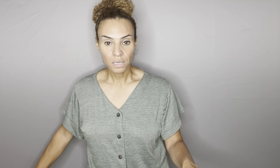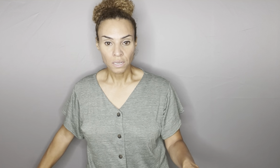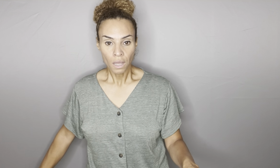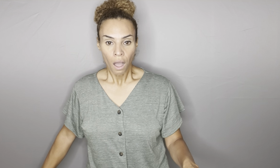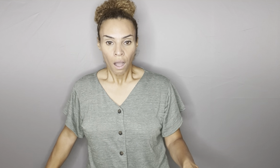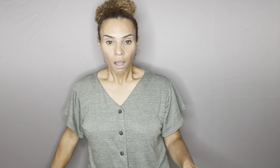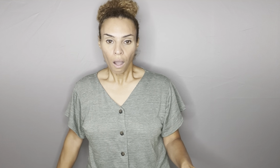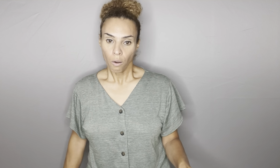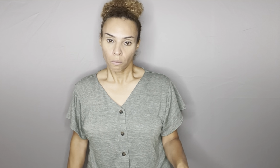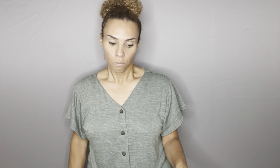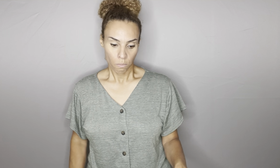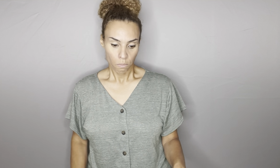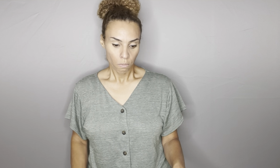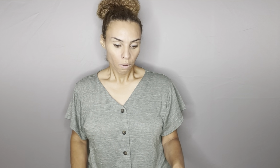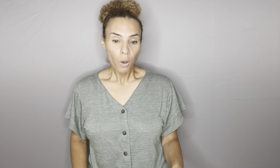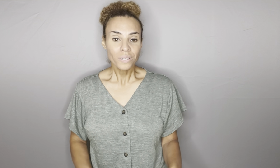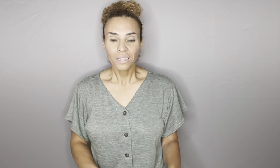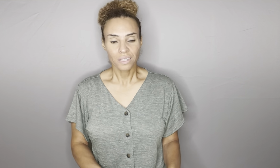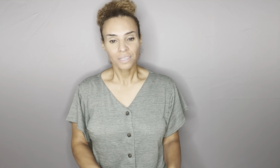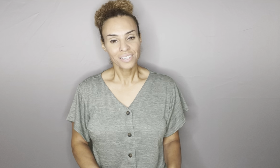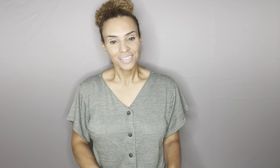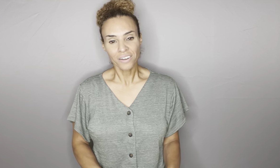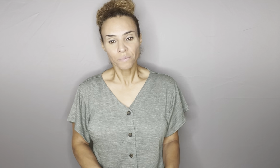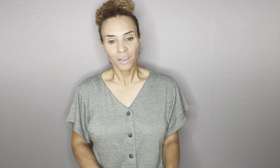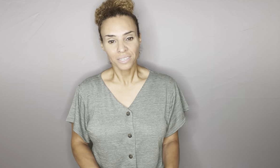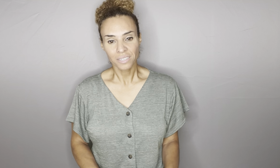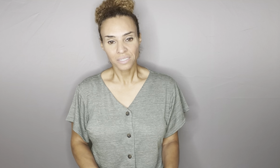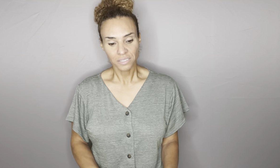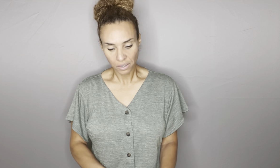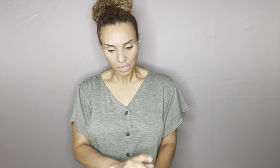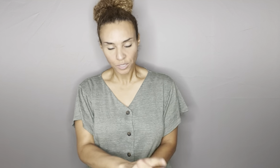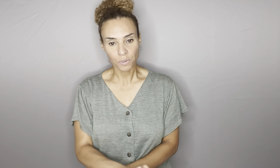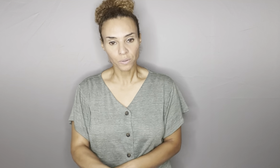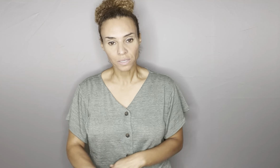oh oh nothing never mind sorry I spoke